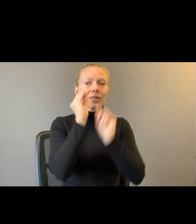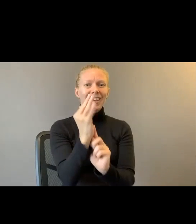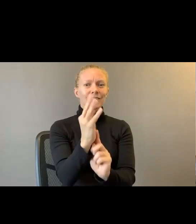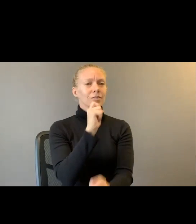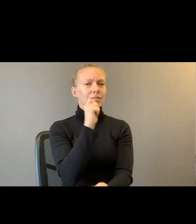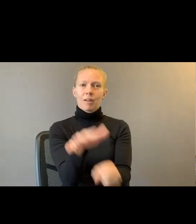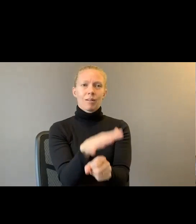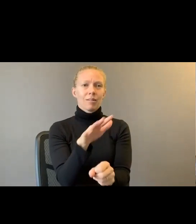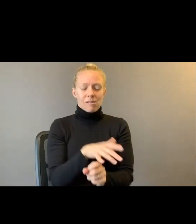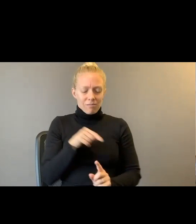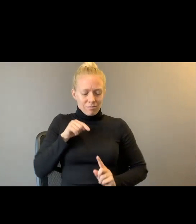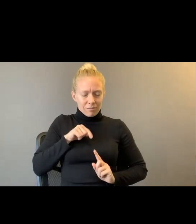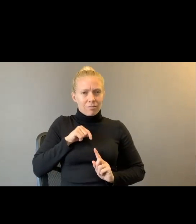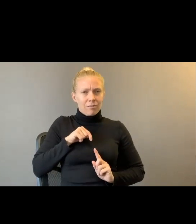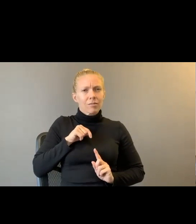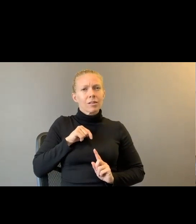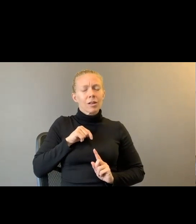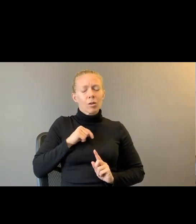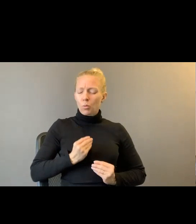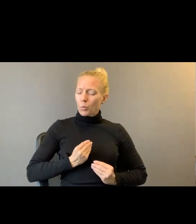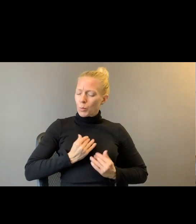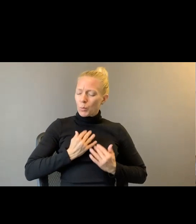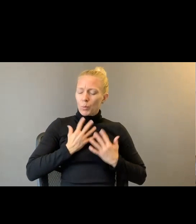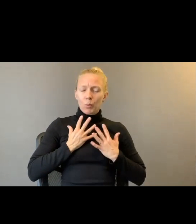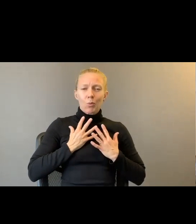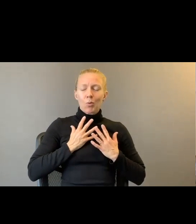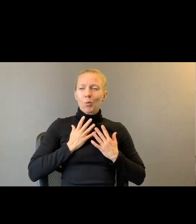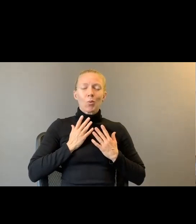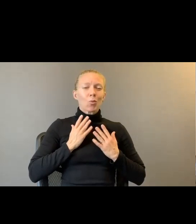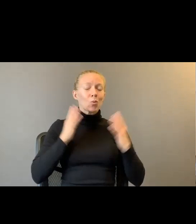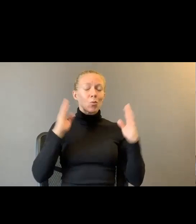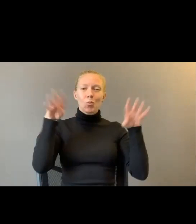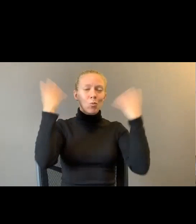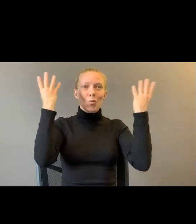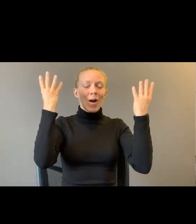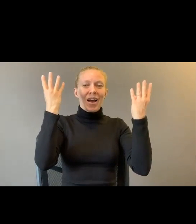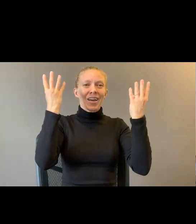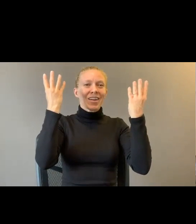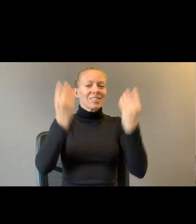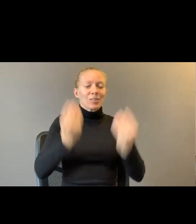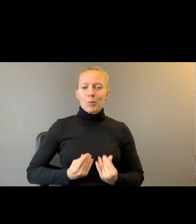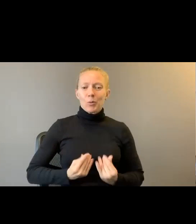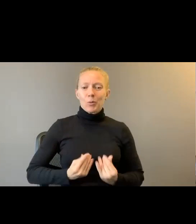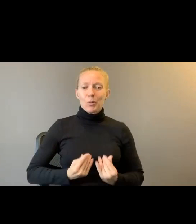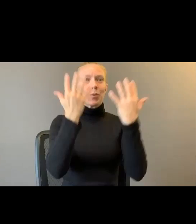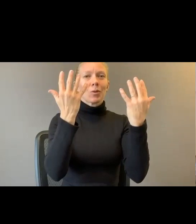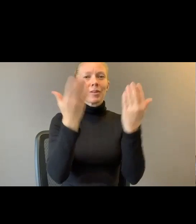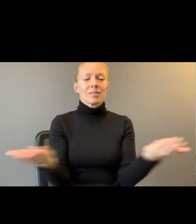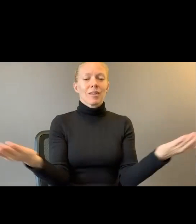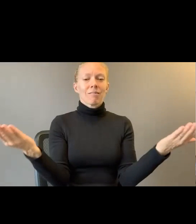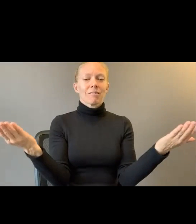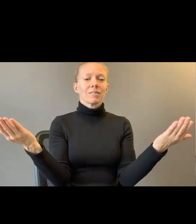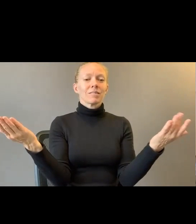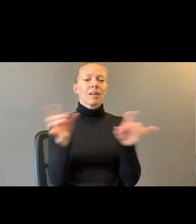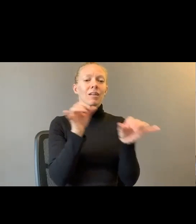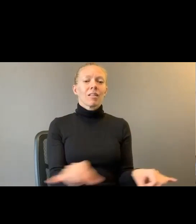a wild, inflammable stuff. Pioneer of days and ways, be gone. Haunt